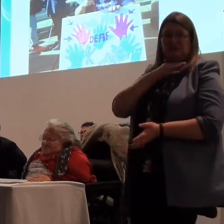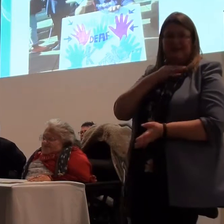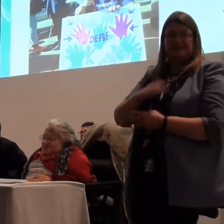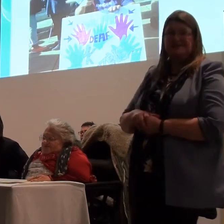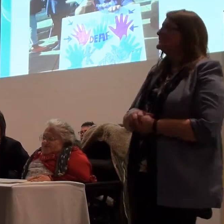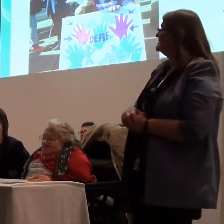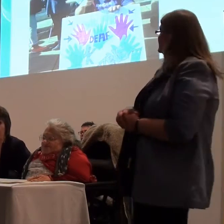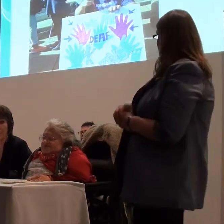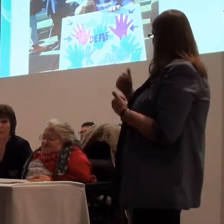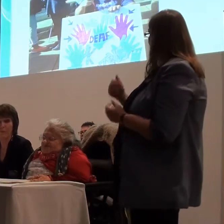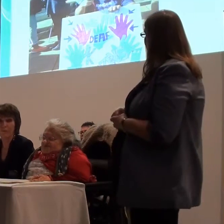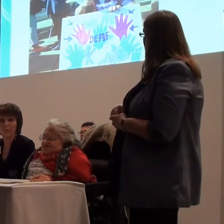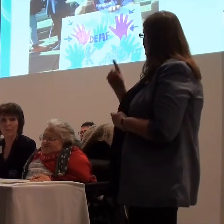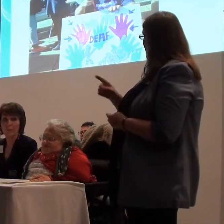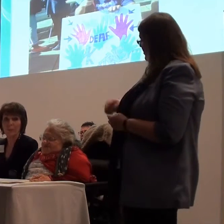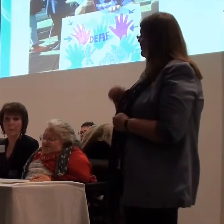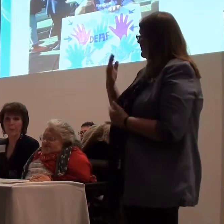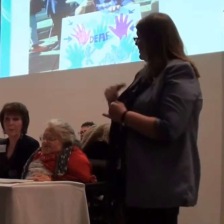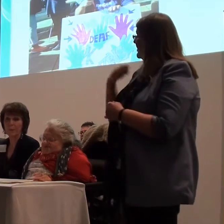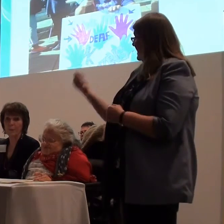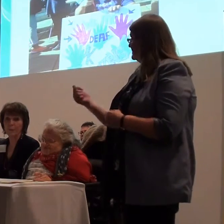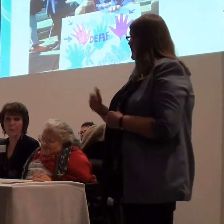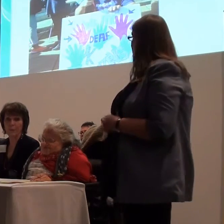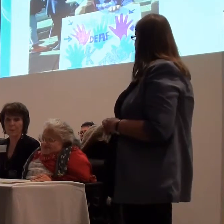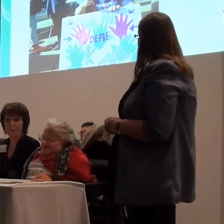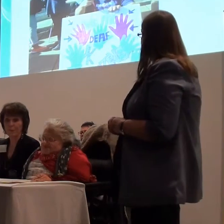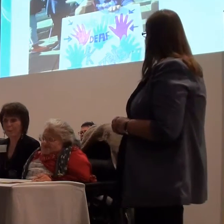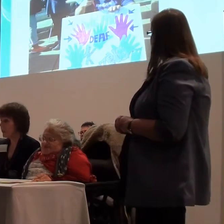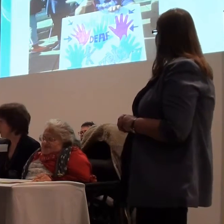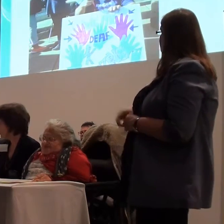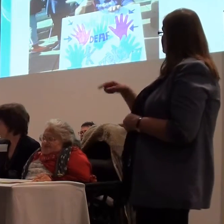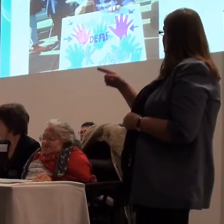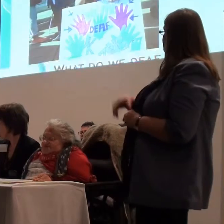so it is access and access to workers at risk the next one please what